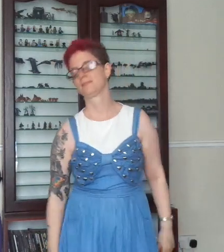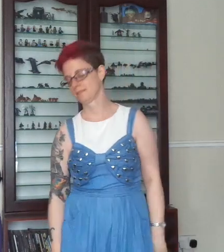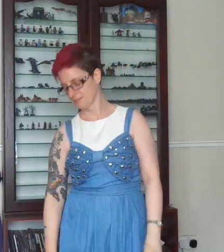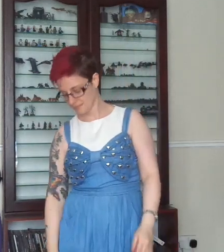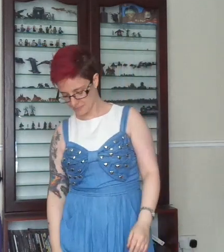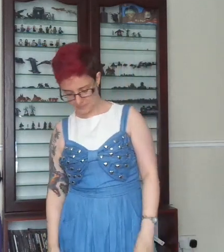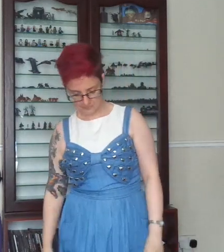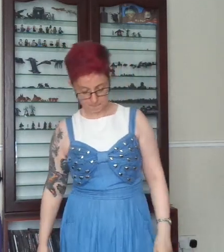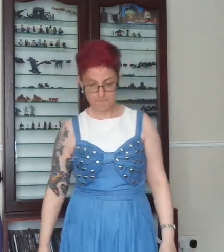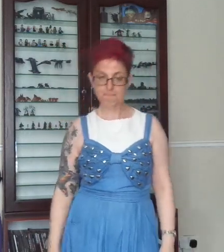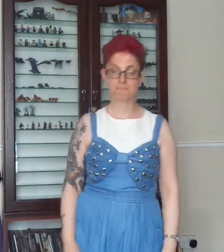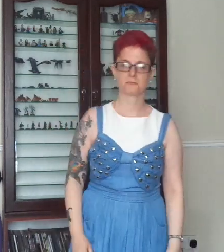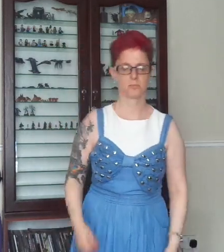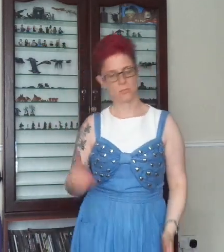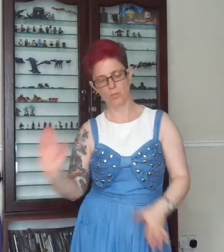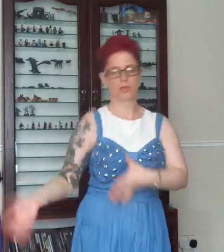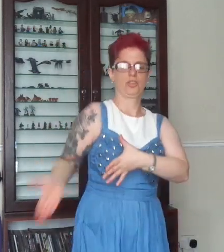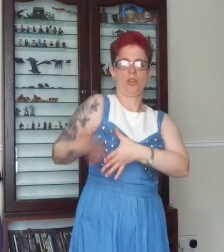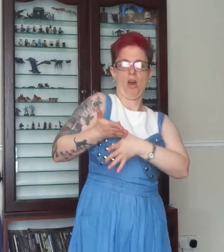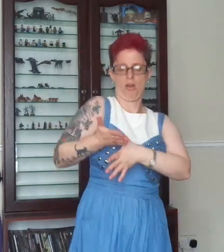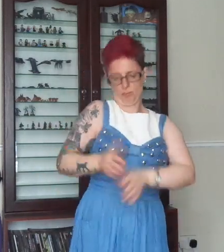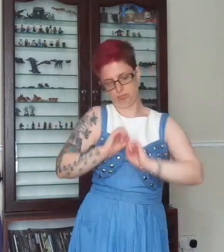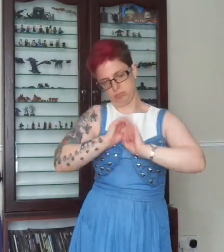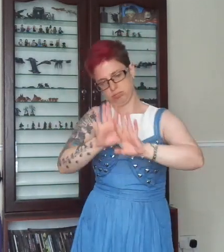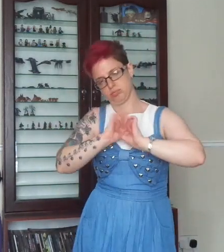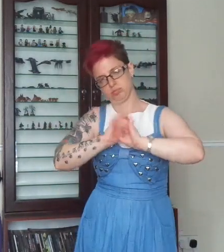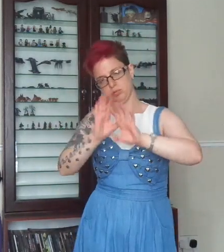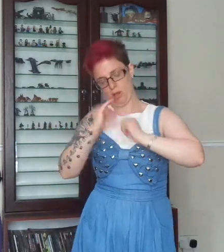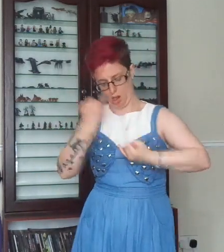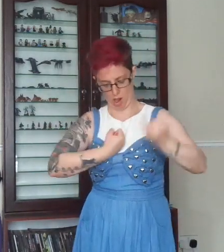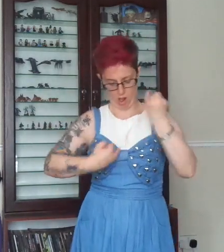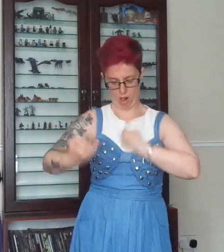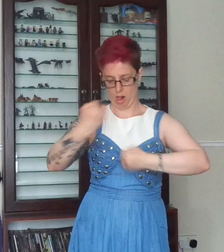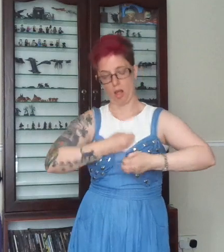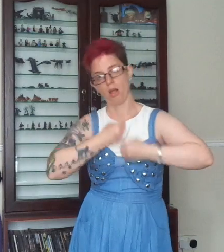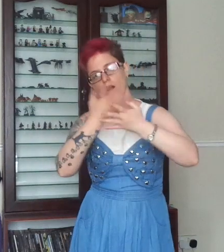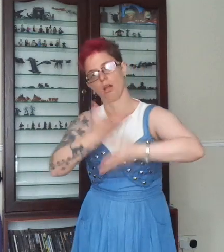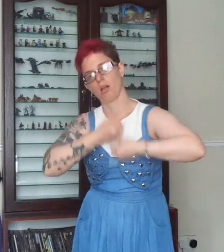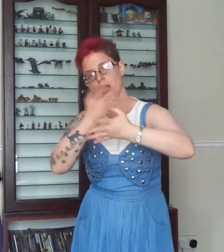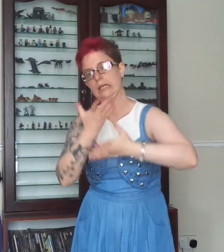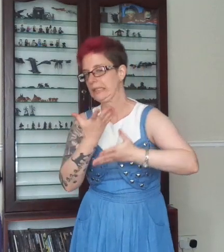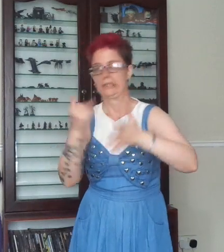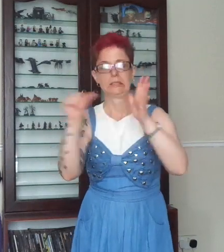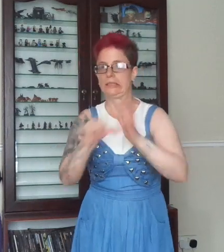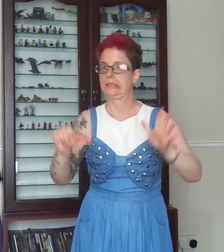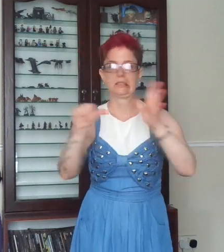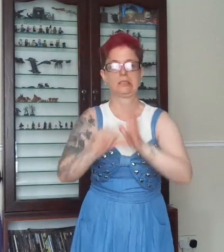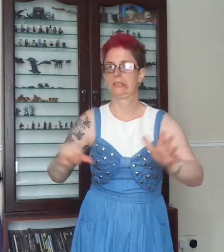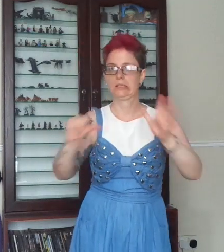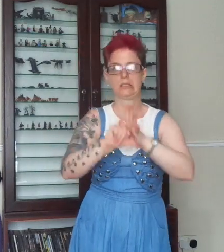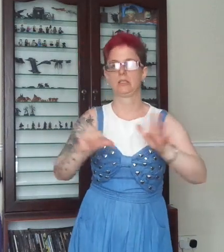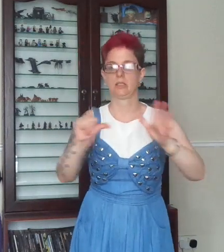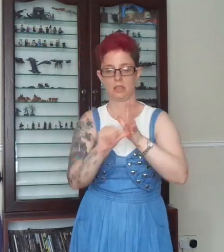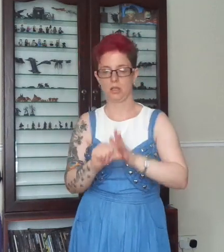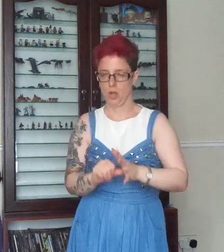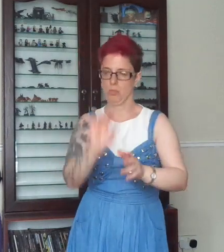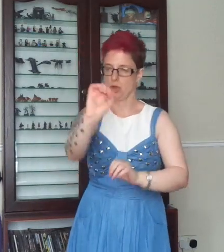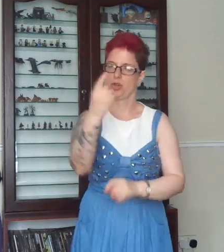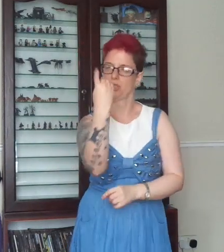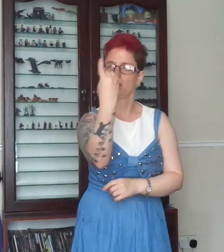I could have showed you all the scars at the start But that was always the most difficult part See I'm in love with how your soul's a mix of chaos